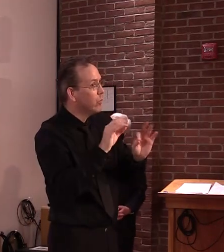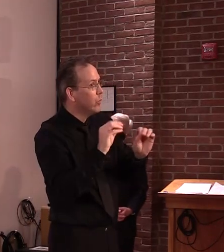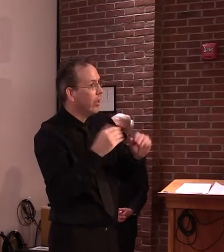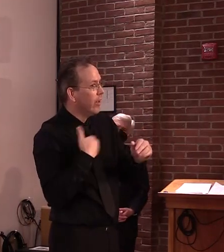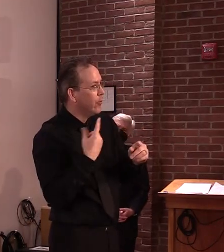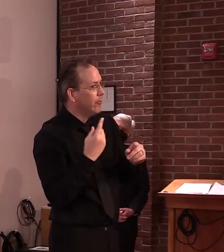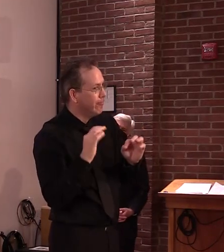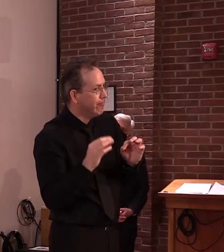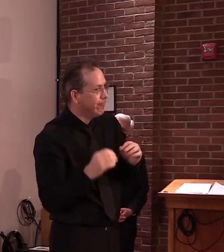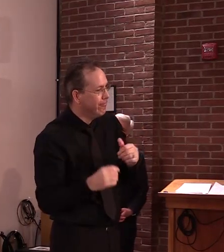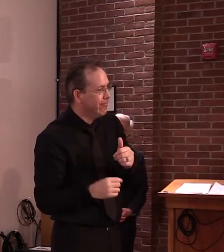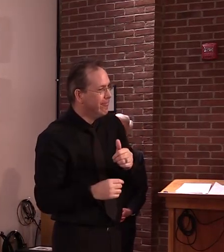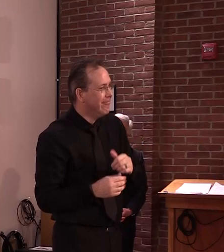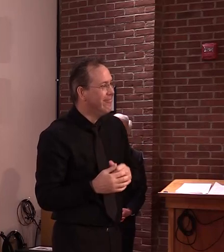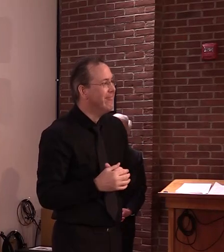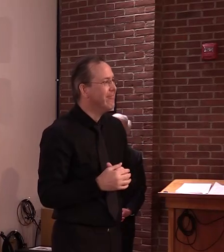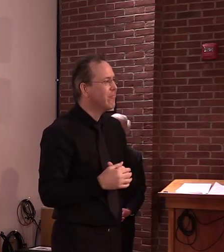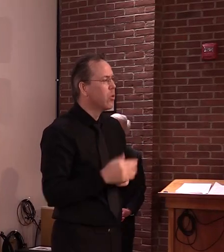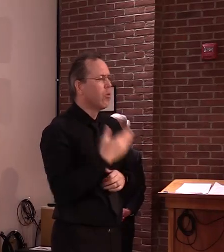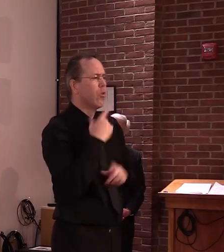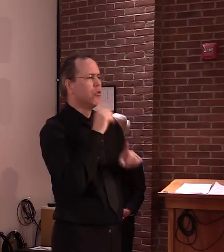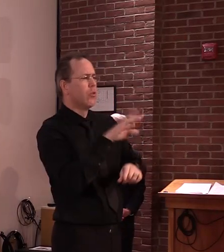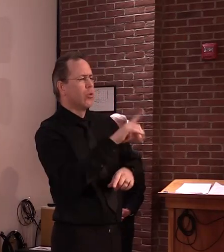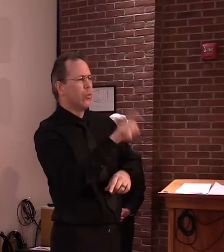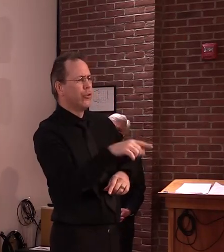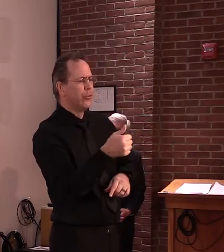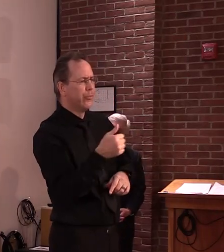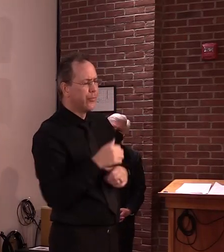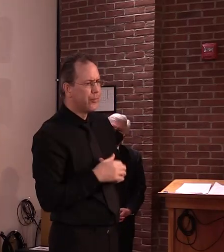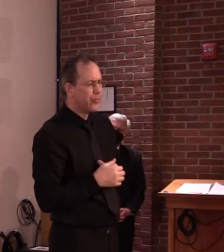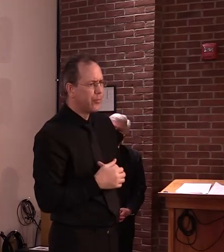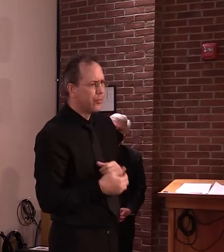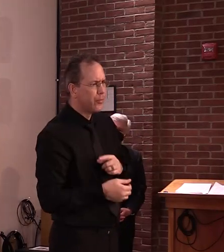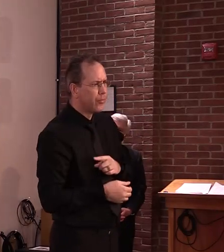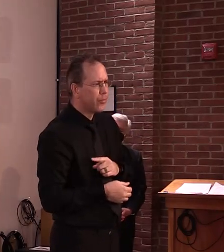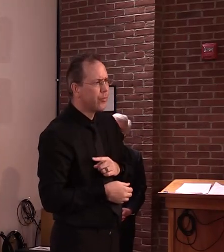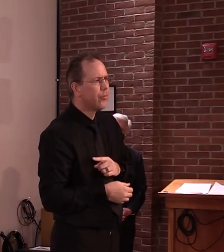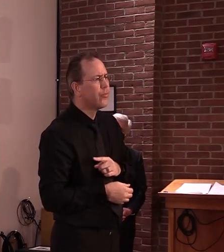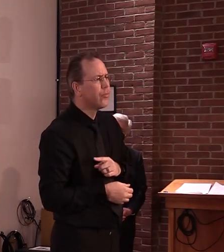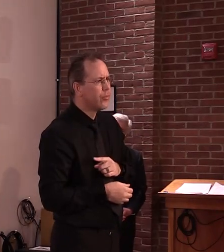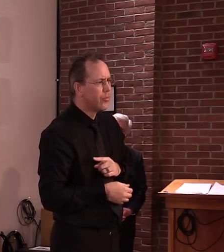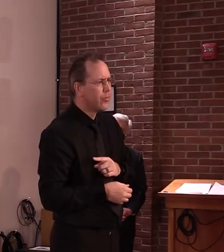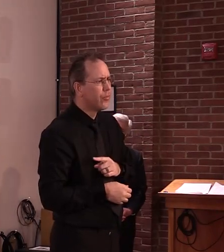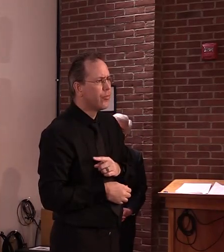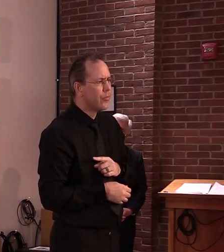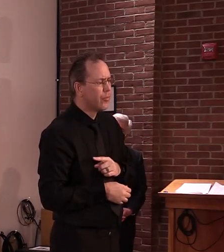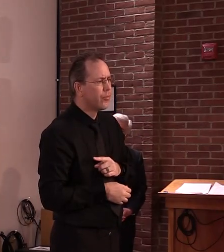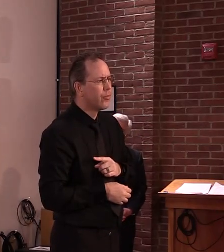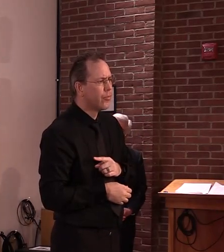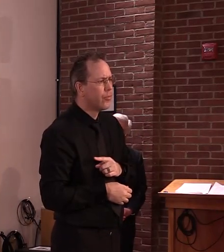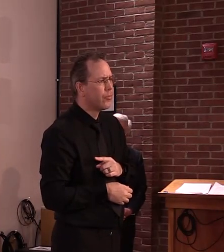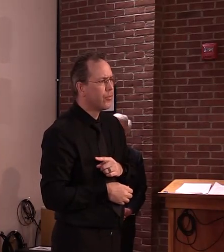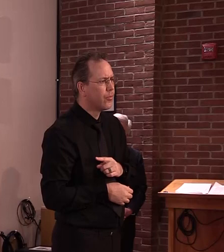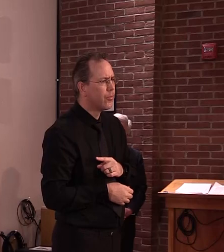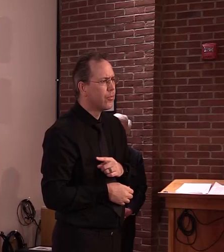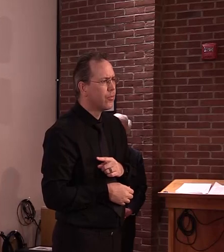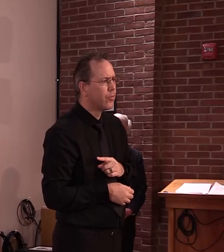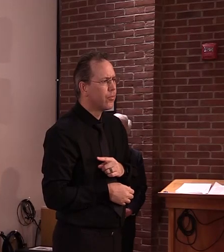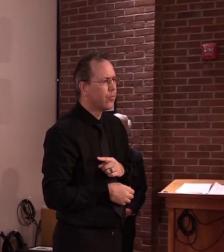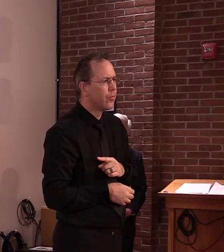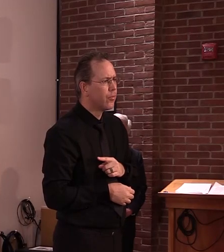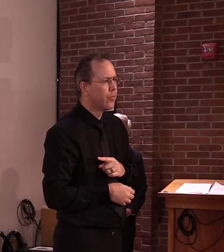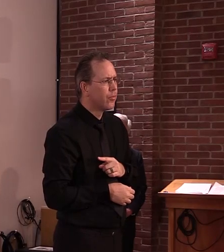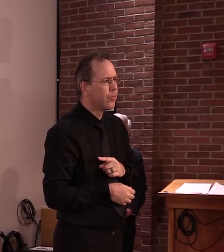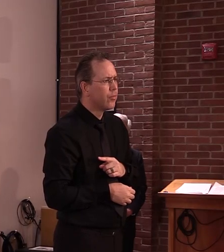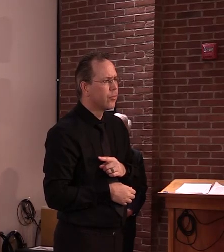I'll make sure I'm correct and we'll get back to you if I'm not. But let's say you do